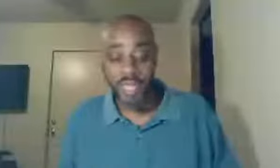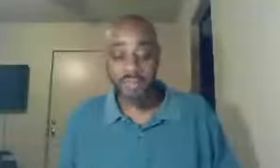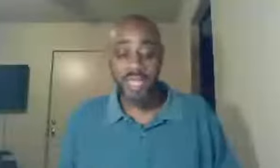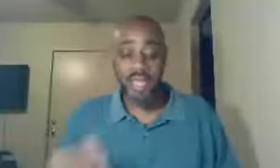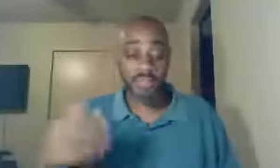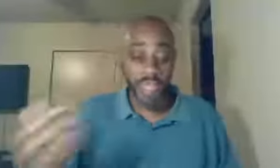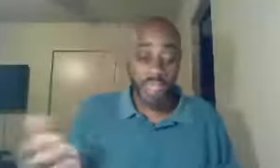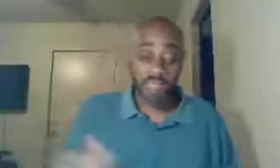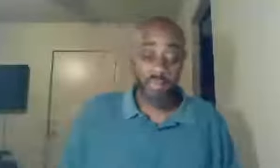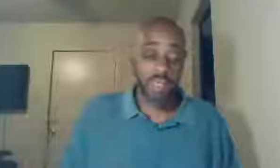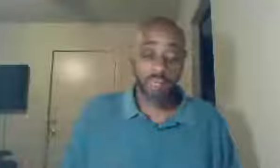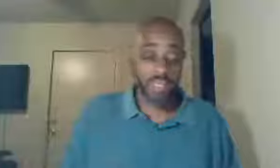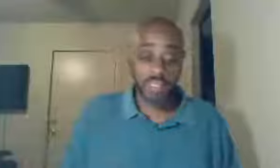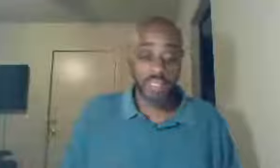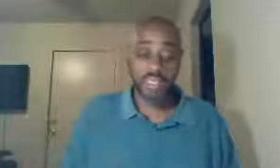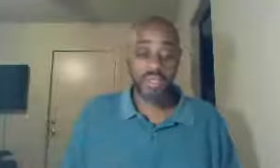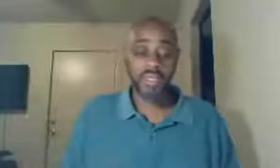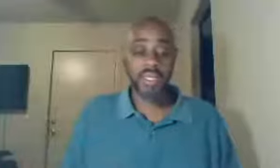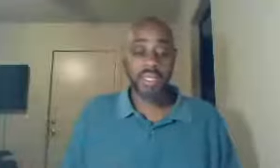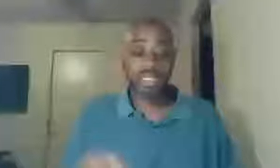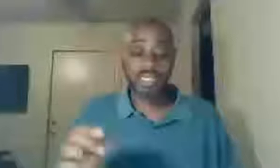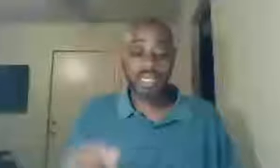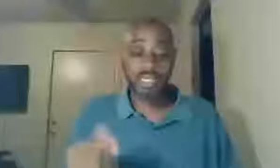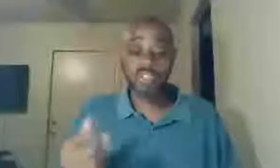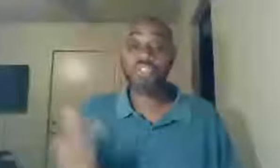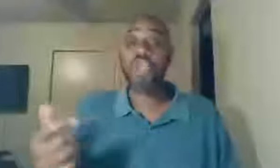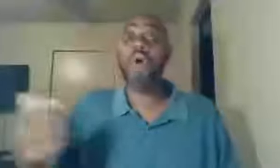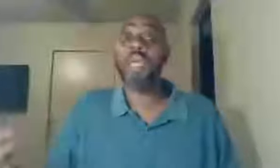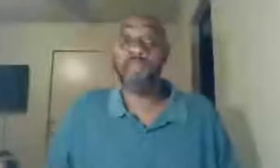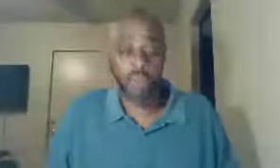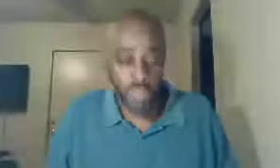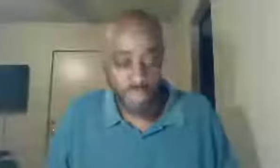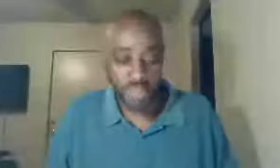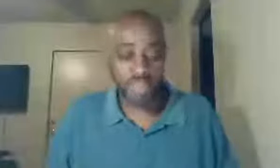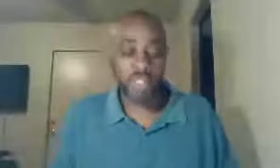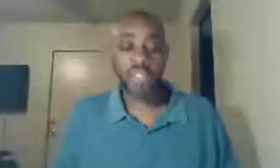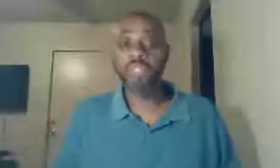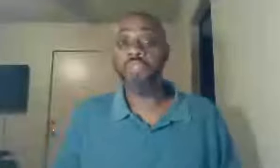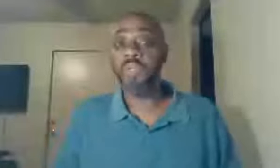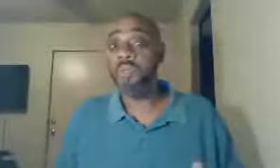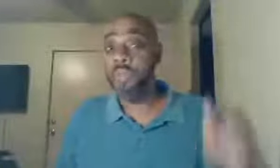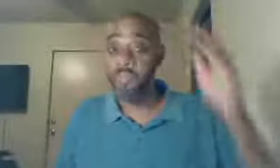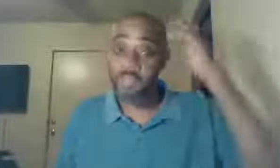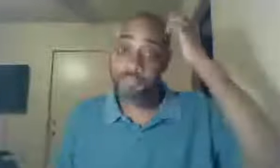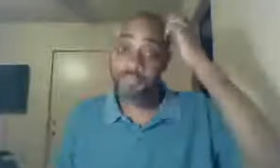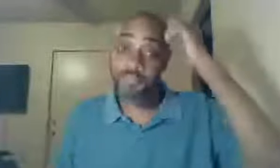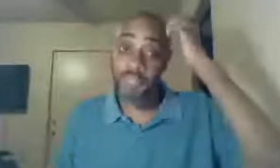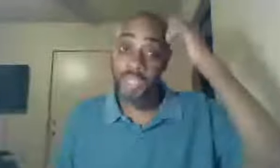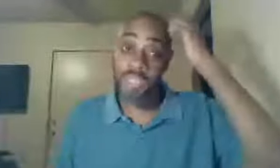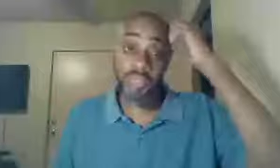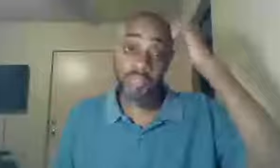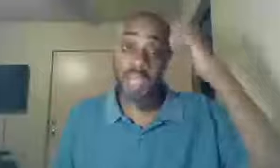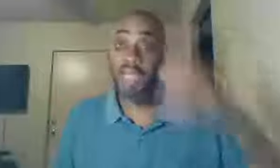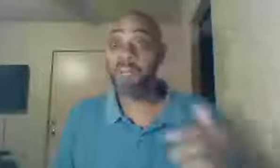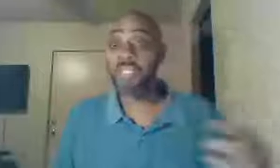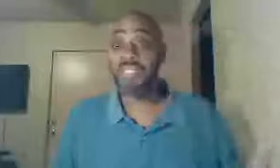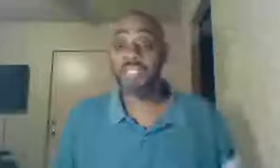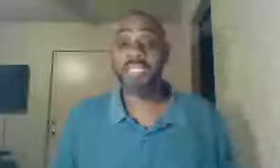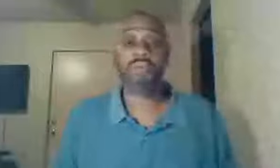baptized, making the point abundantly clear, it isn't so important to be remembered, and keeping in mind how much he's dealing